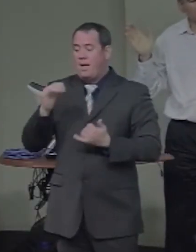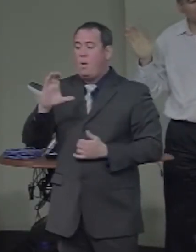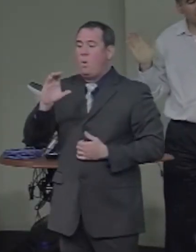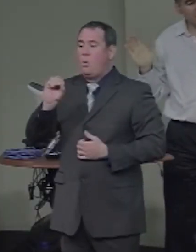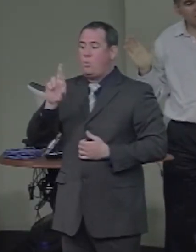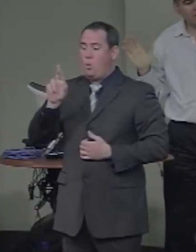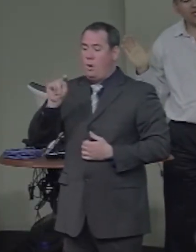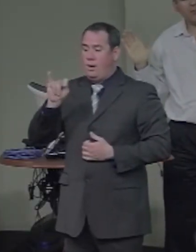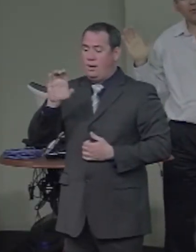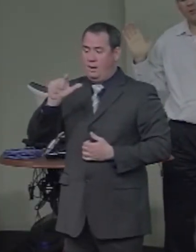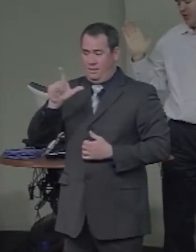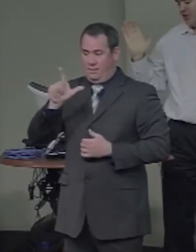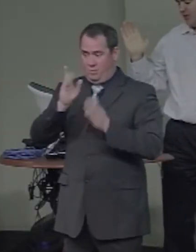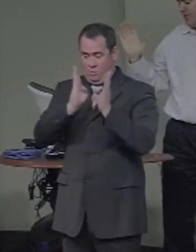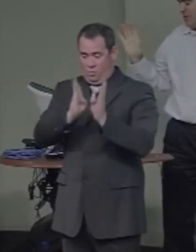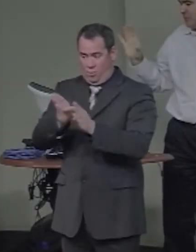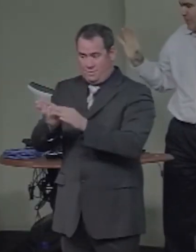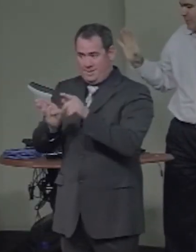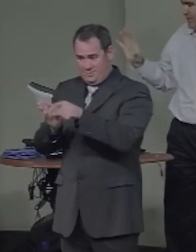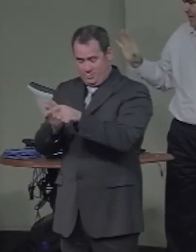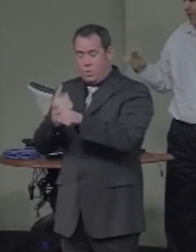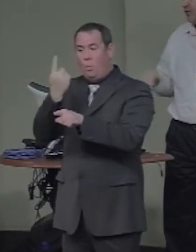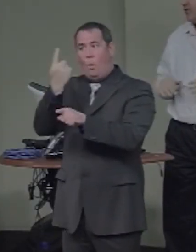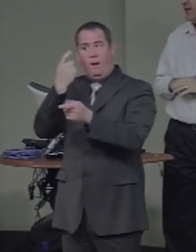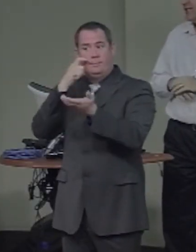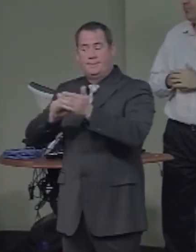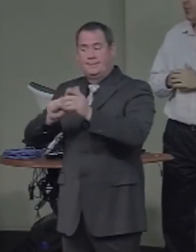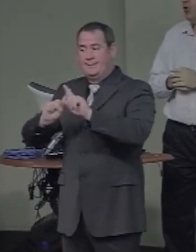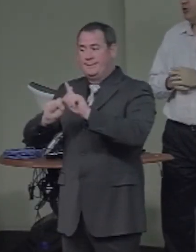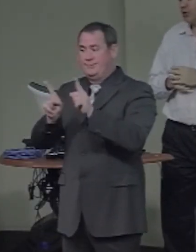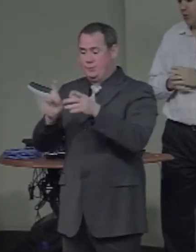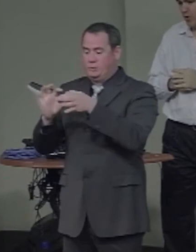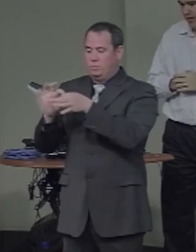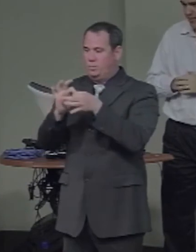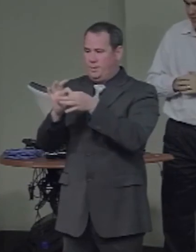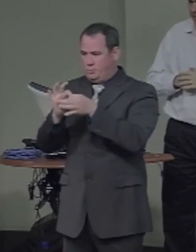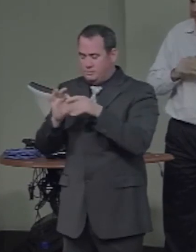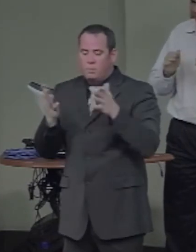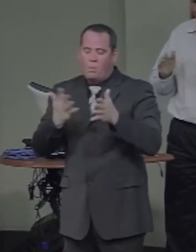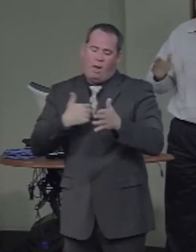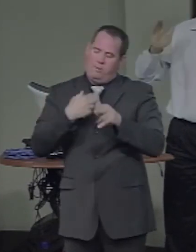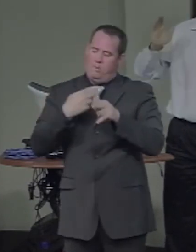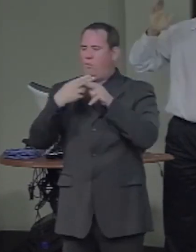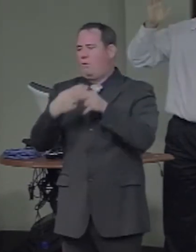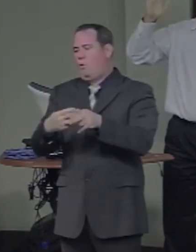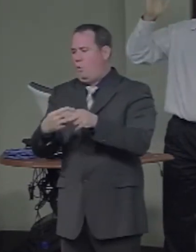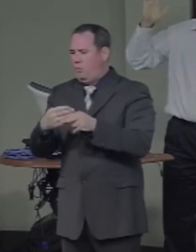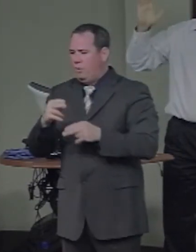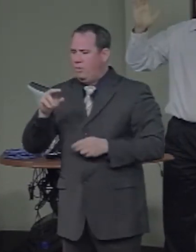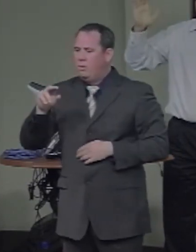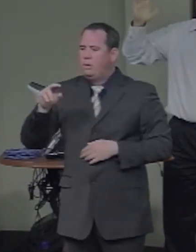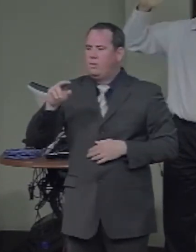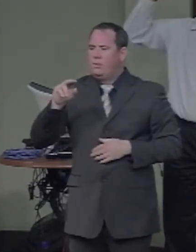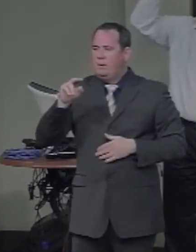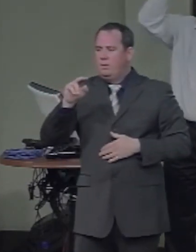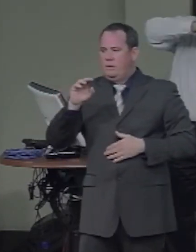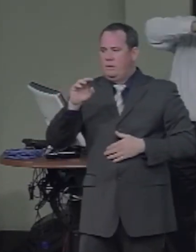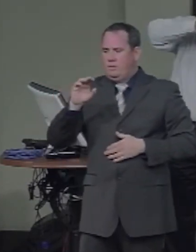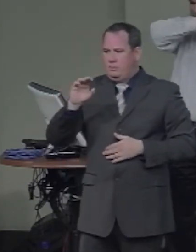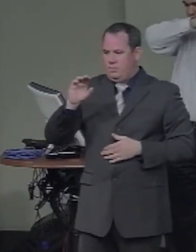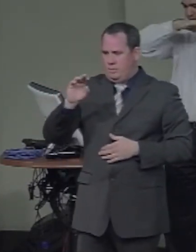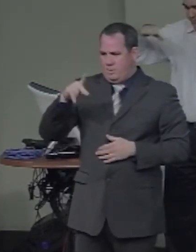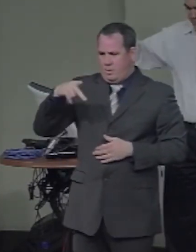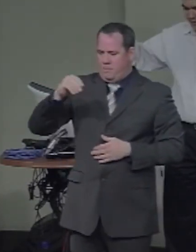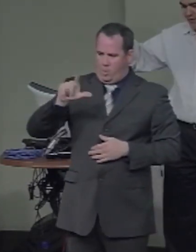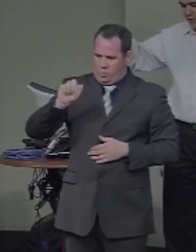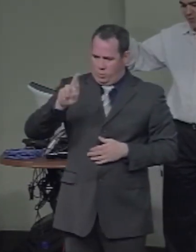relationship which can be roughly characterized as polar coordinates. That is, instead of coding information in terms